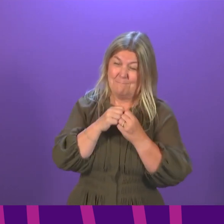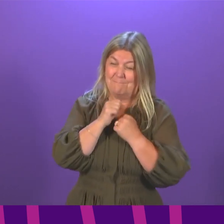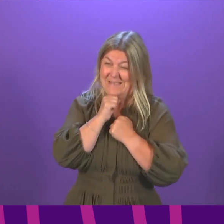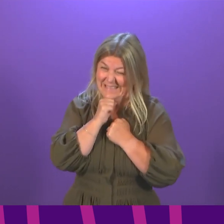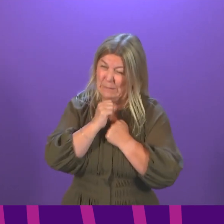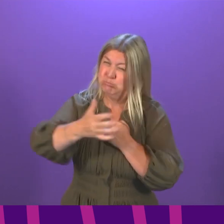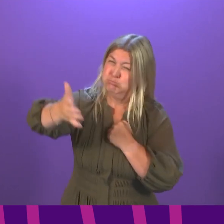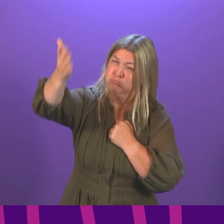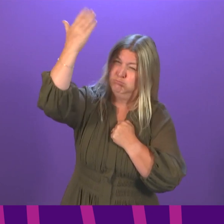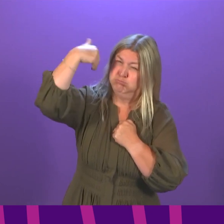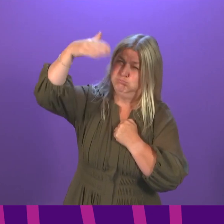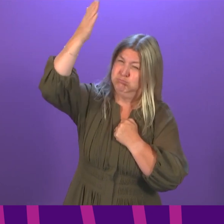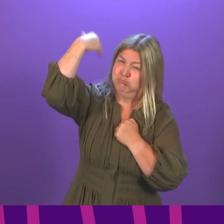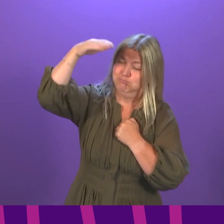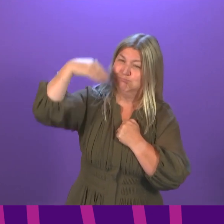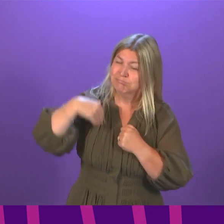should get back there sometime, I do not know.